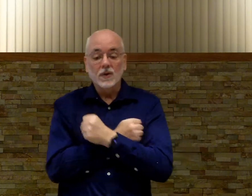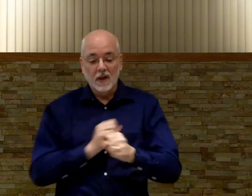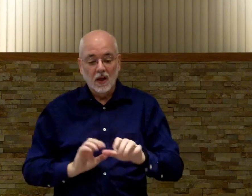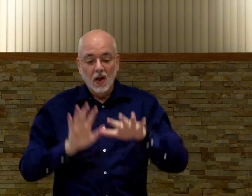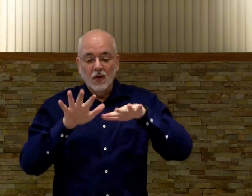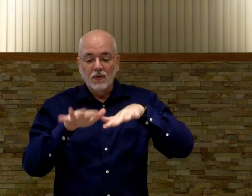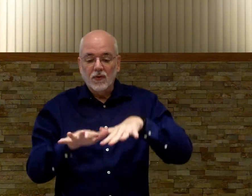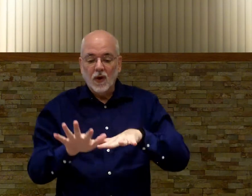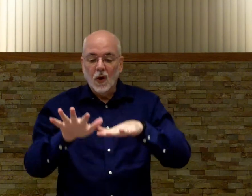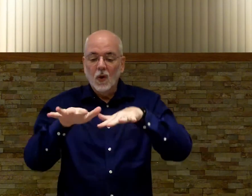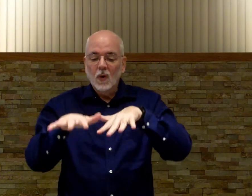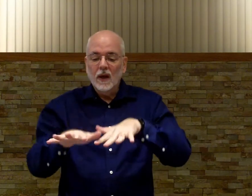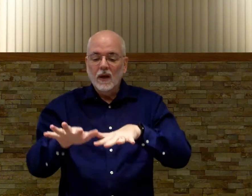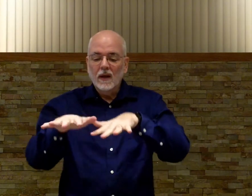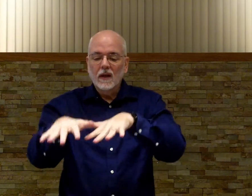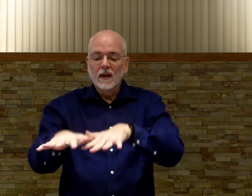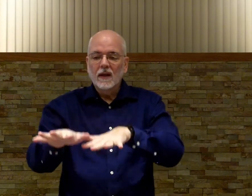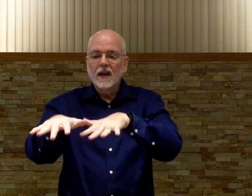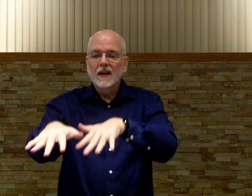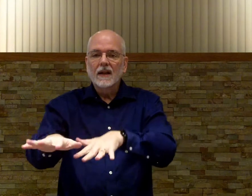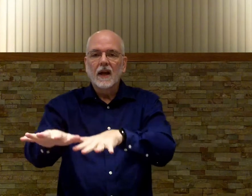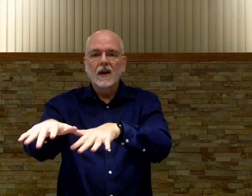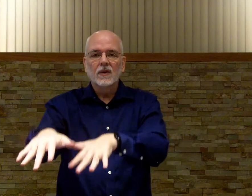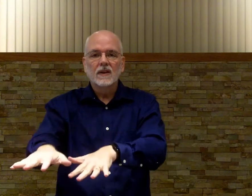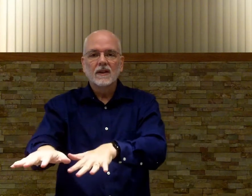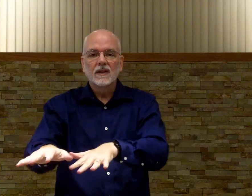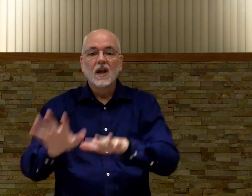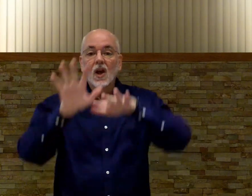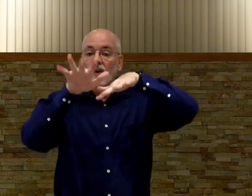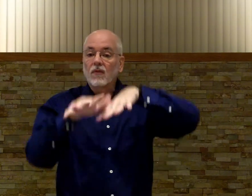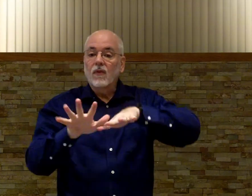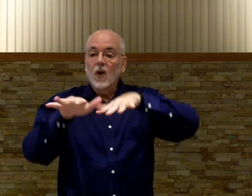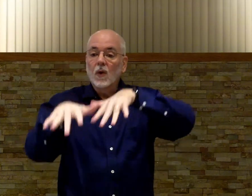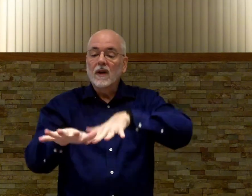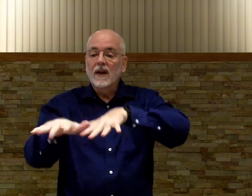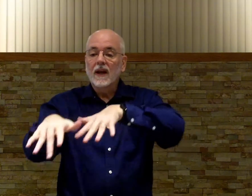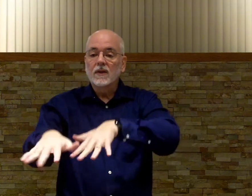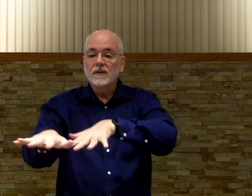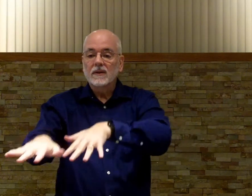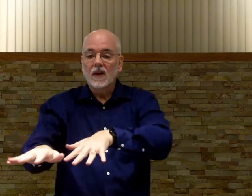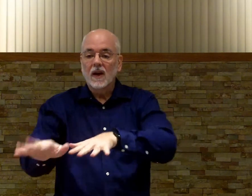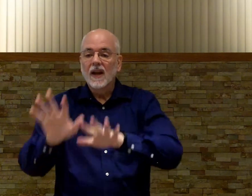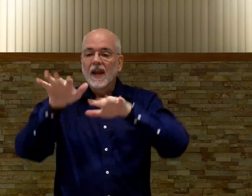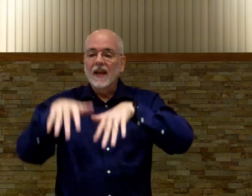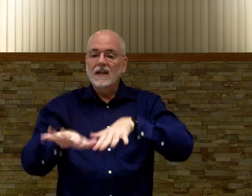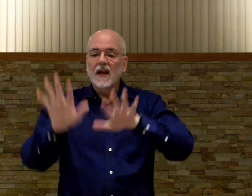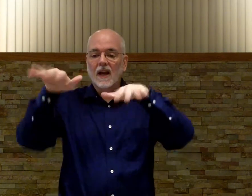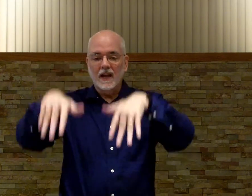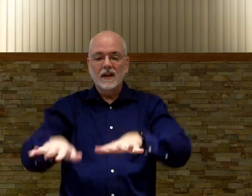flowing down flowing down all right it's kind of like